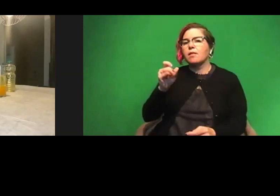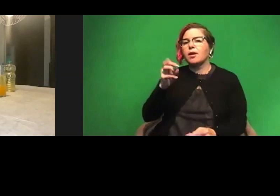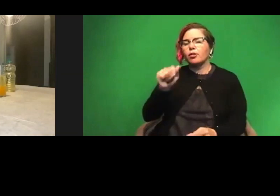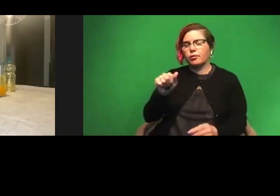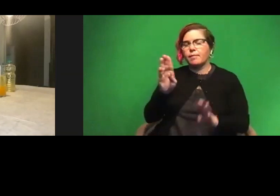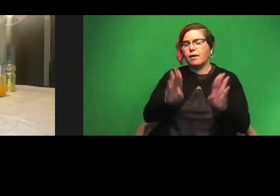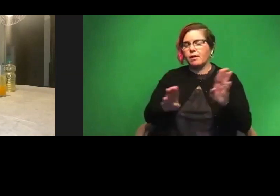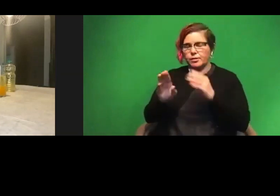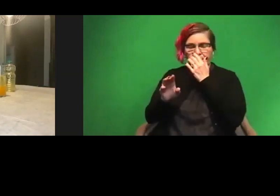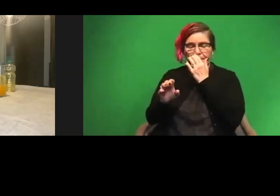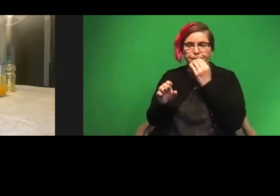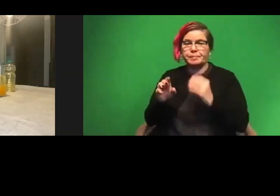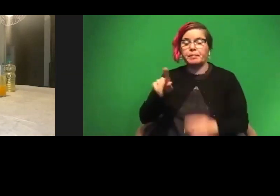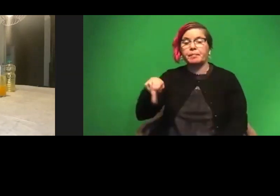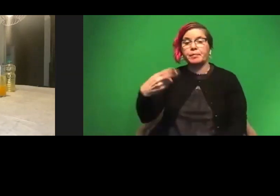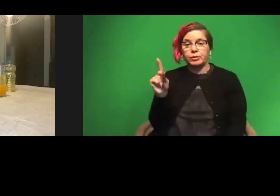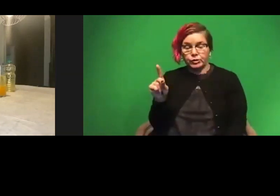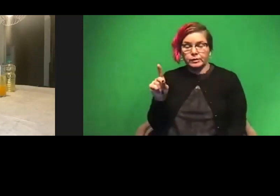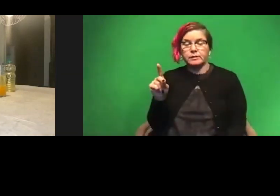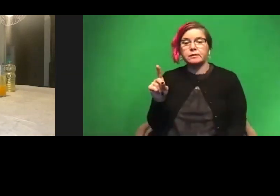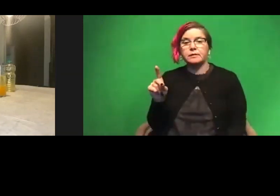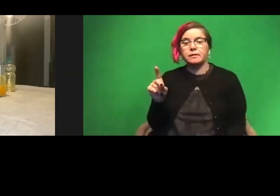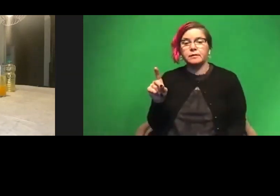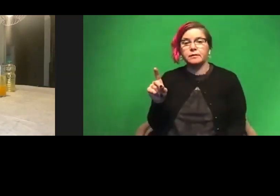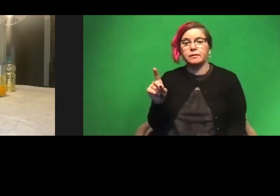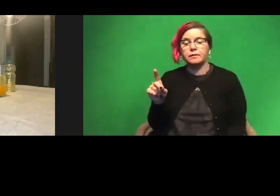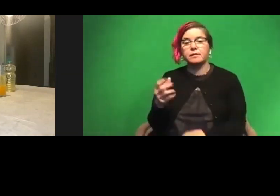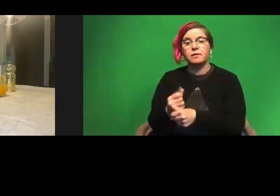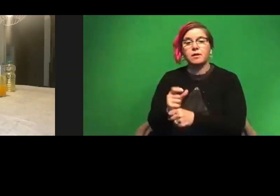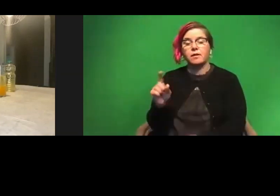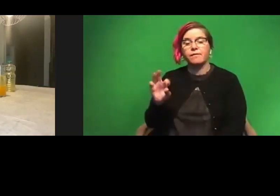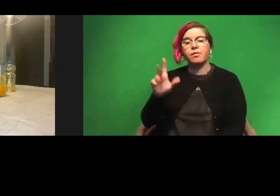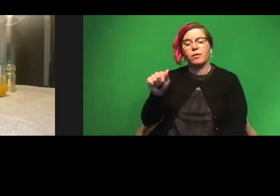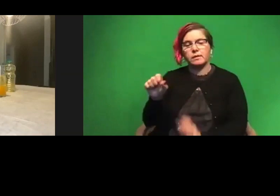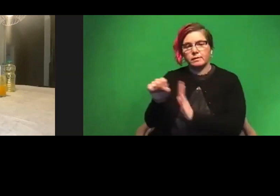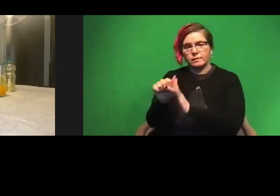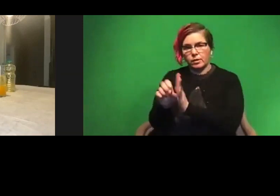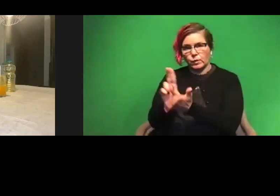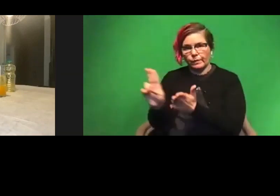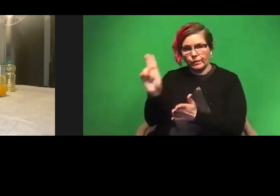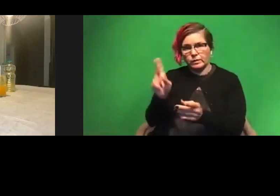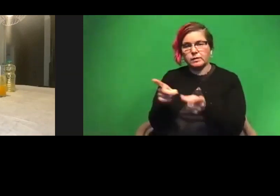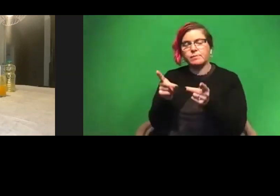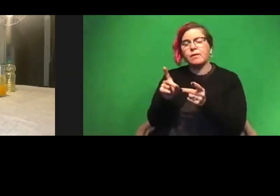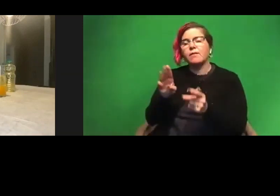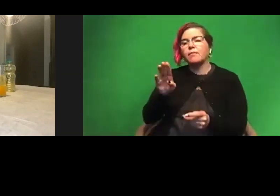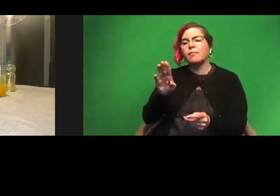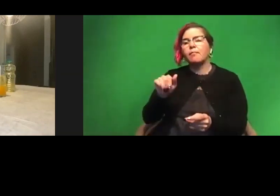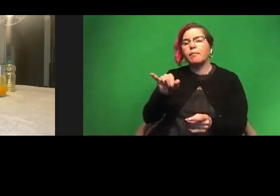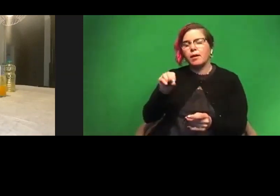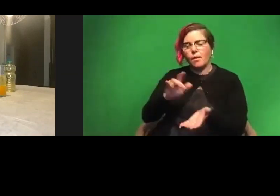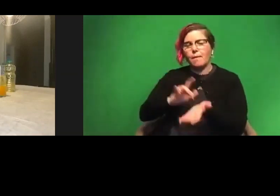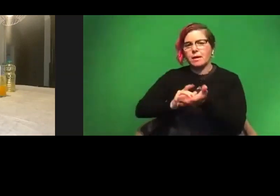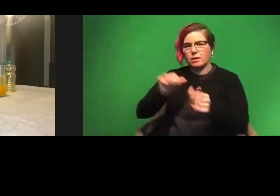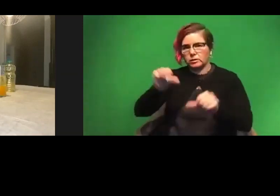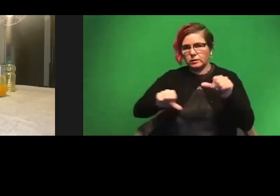my PhD is from, I earned it at Florida State University in the department of biomedical sciences. So on my